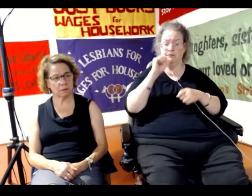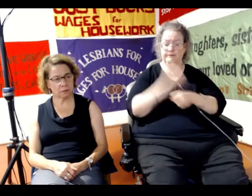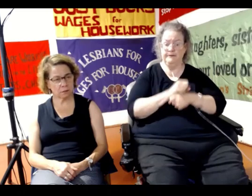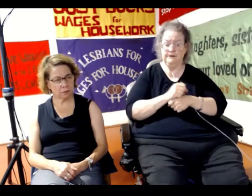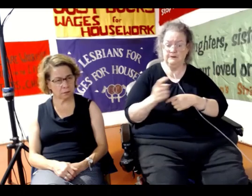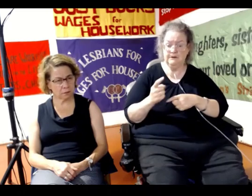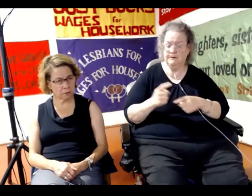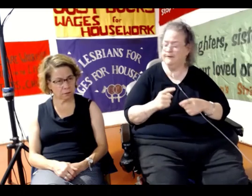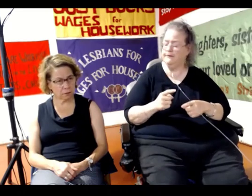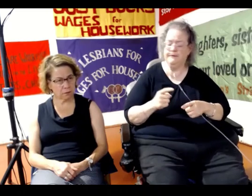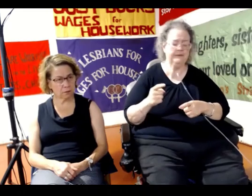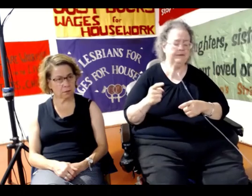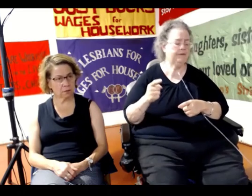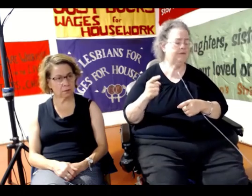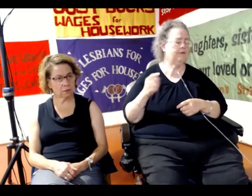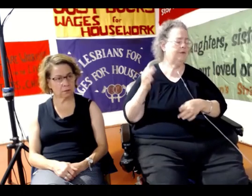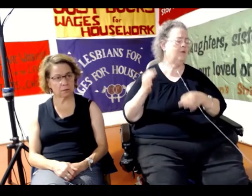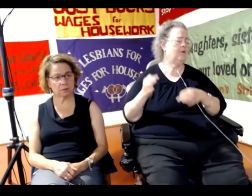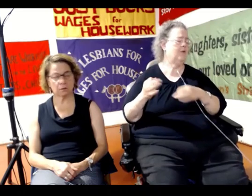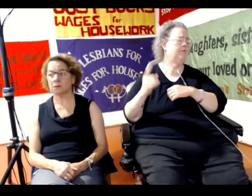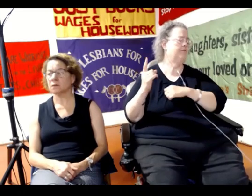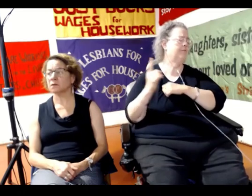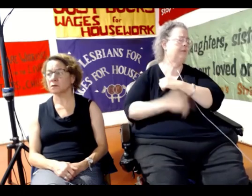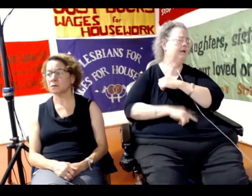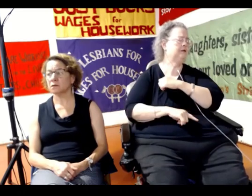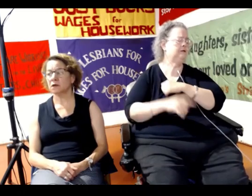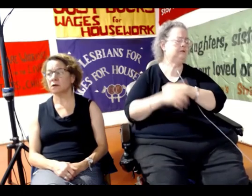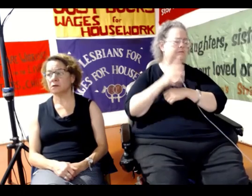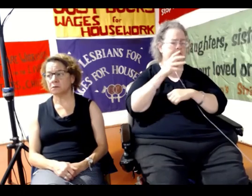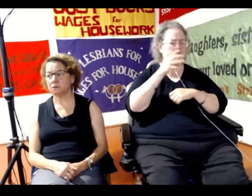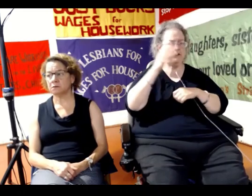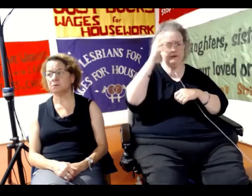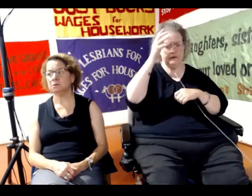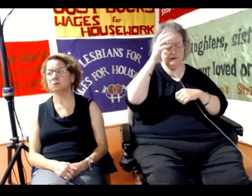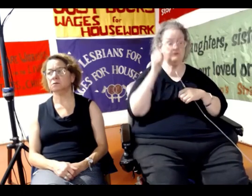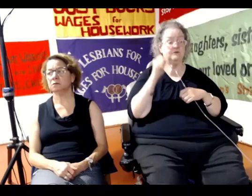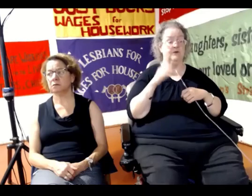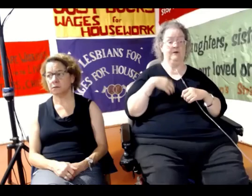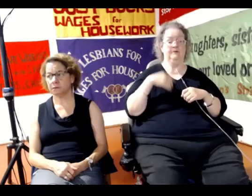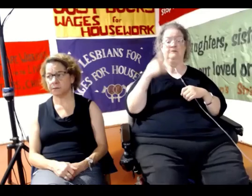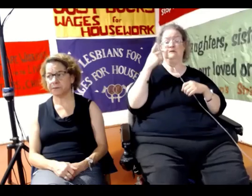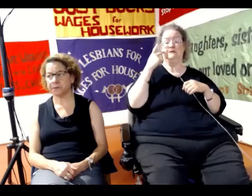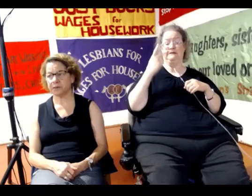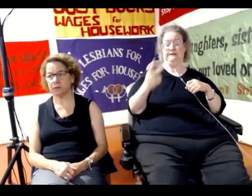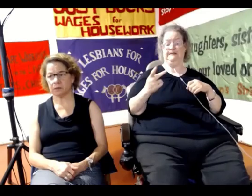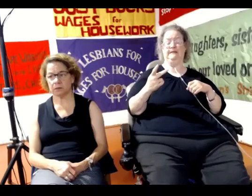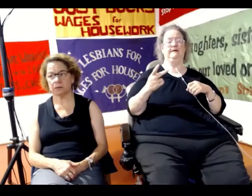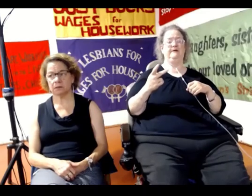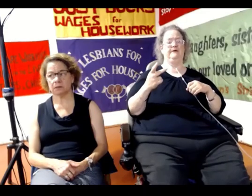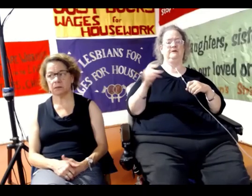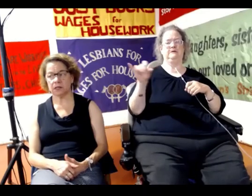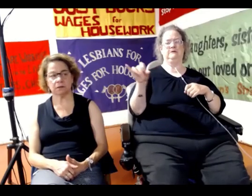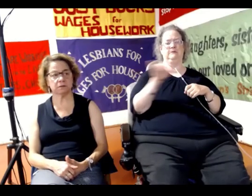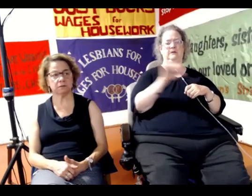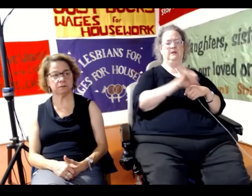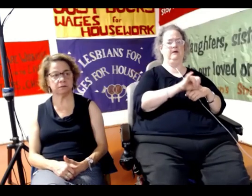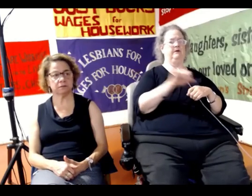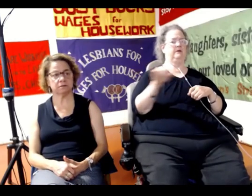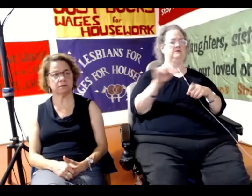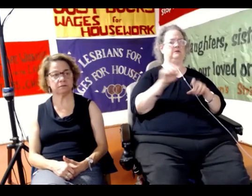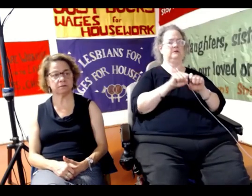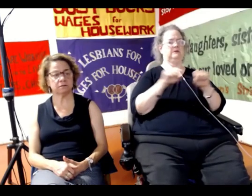so I'm finding so many similarities in such a strong need for intervention. Thank you.